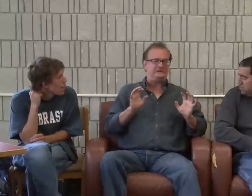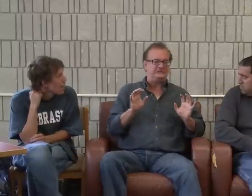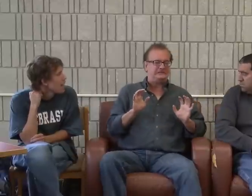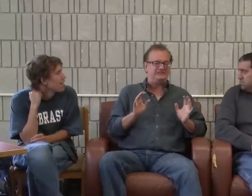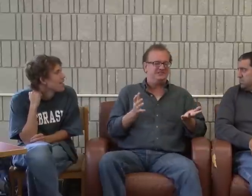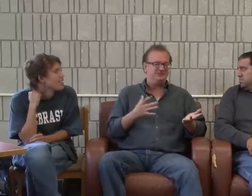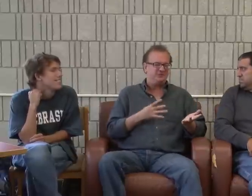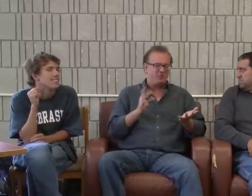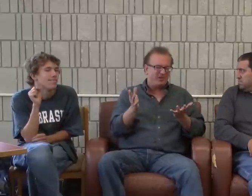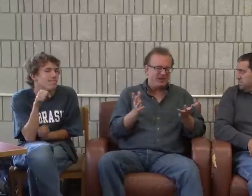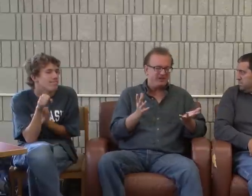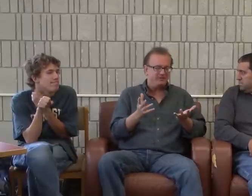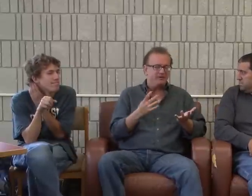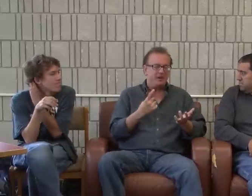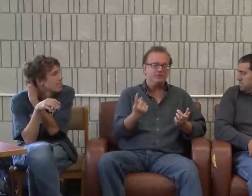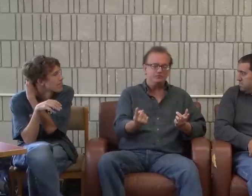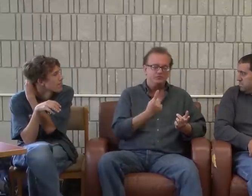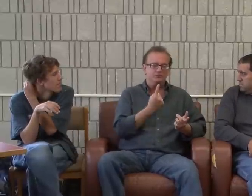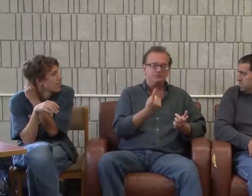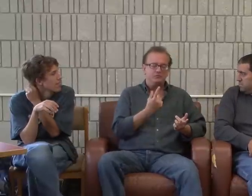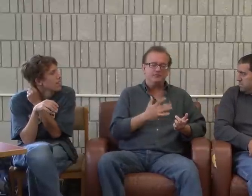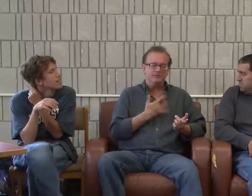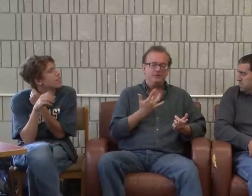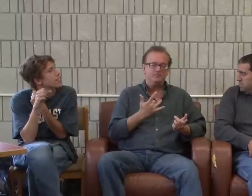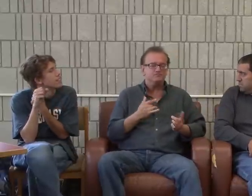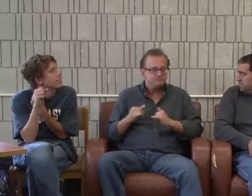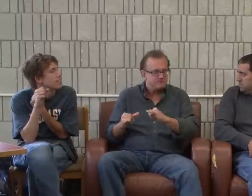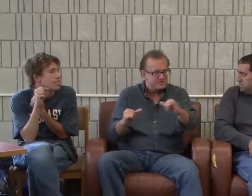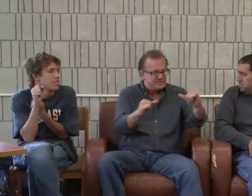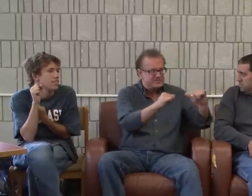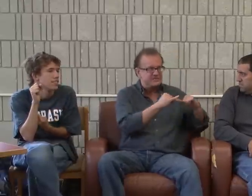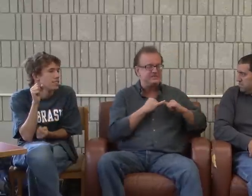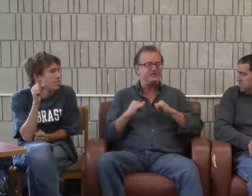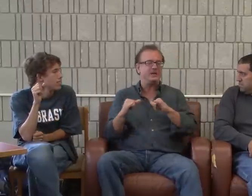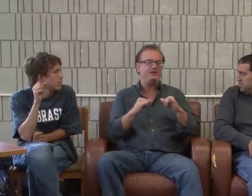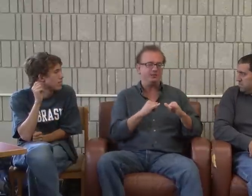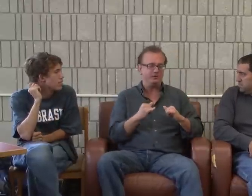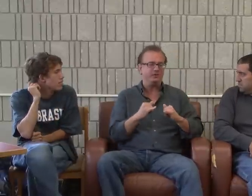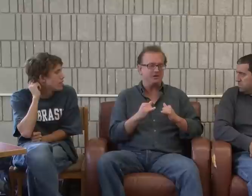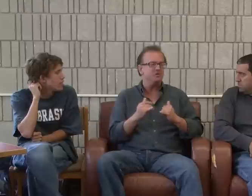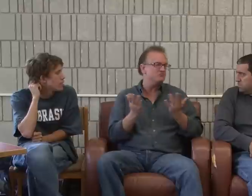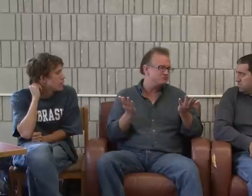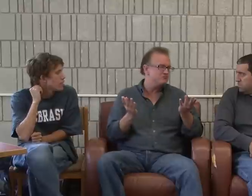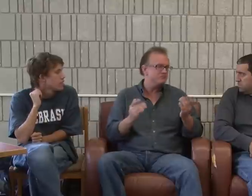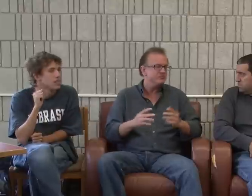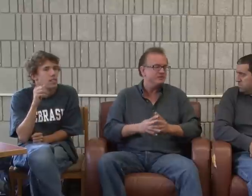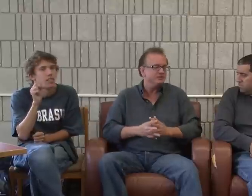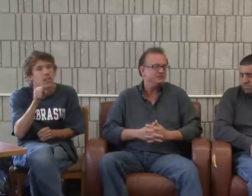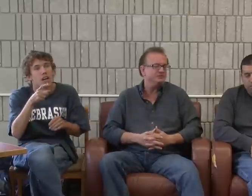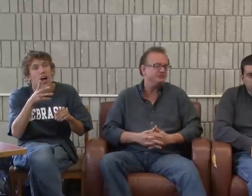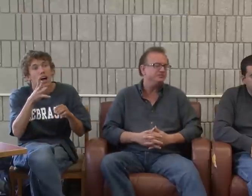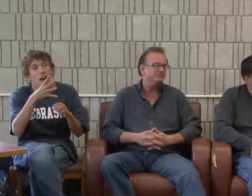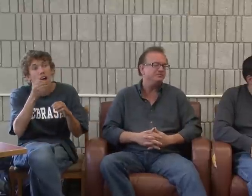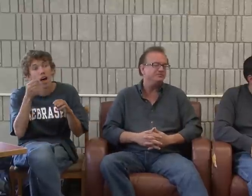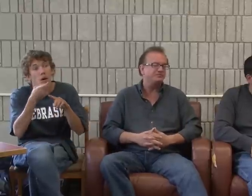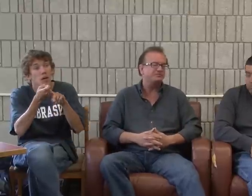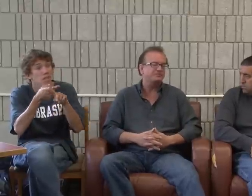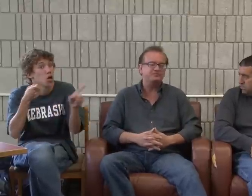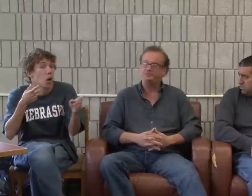people and they're a little tentative about it. But I like people that come up to me because we're all people and we all want to communicate. And